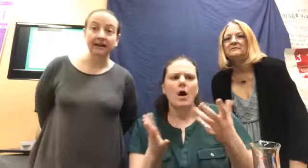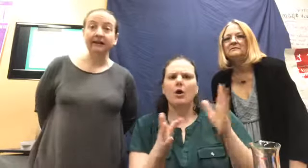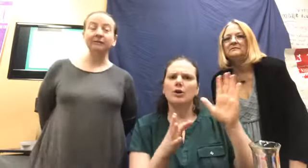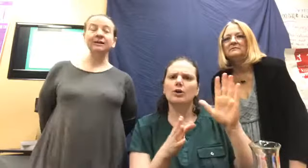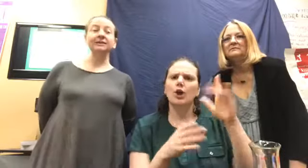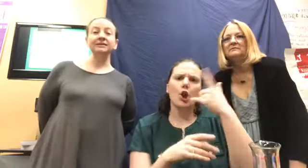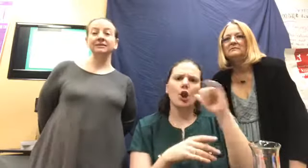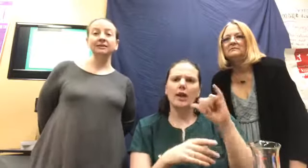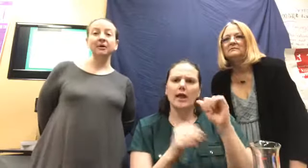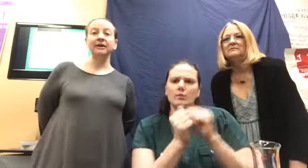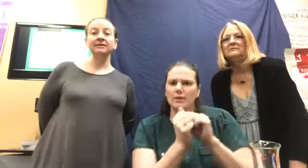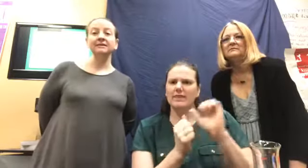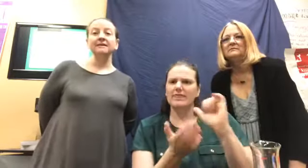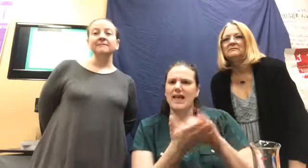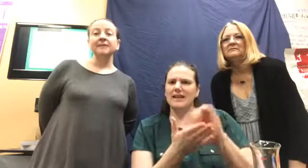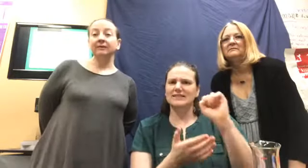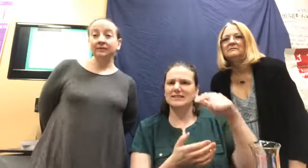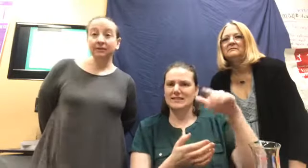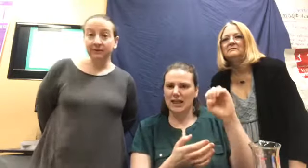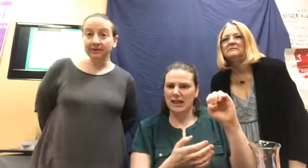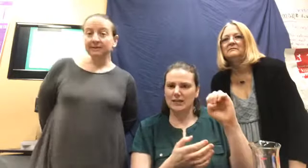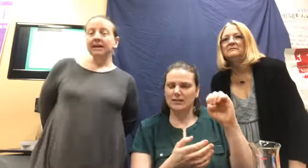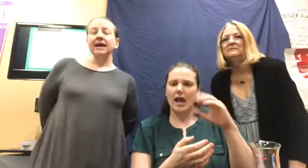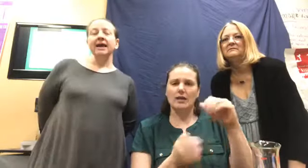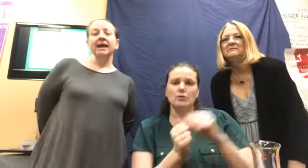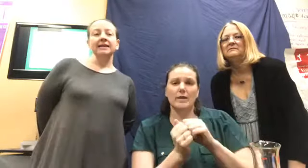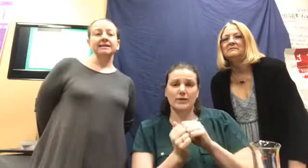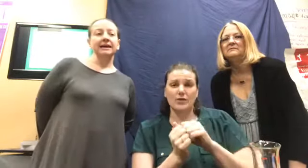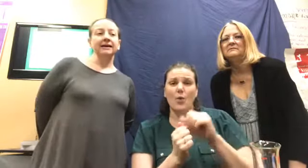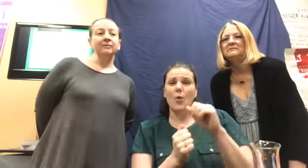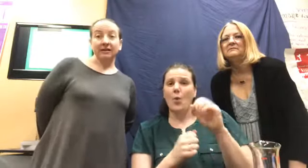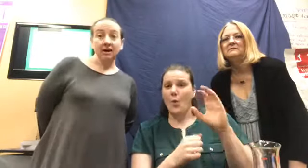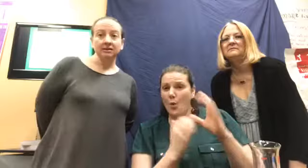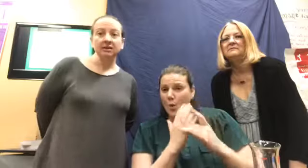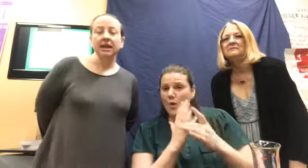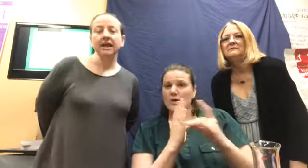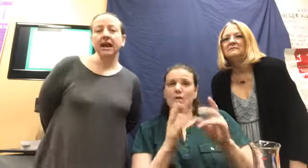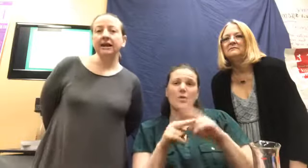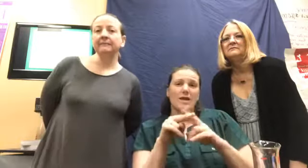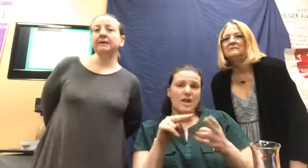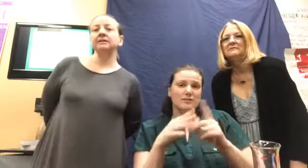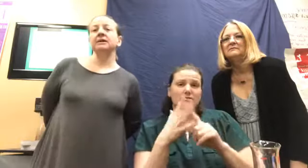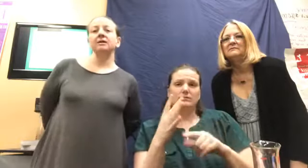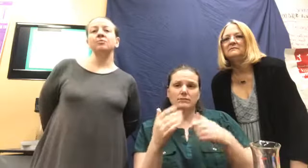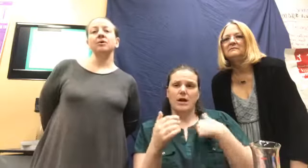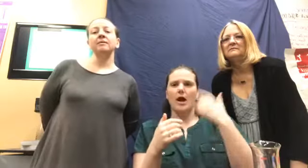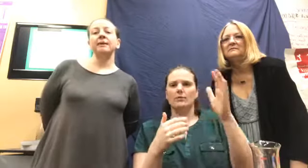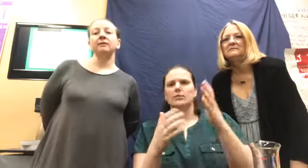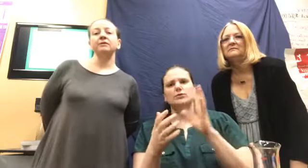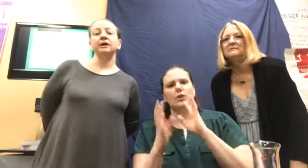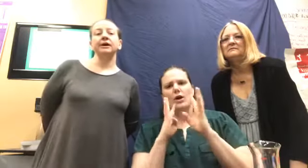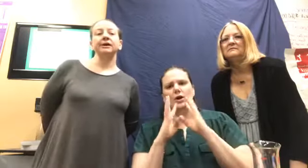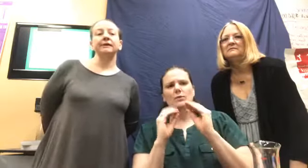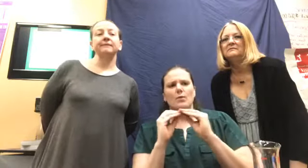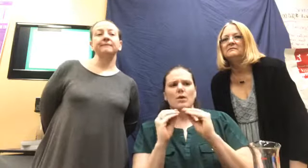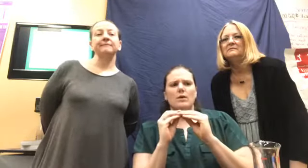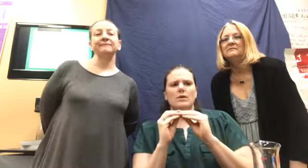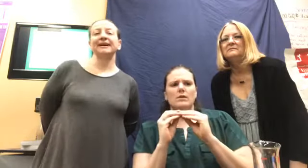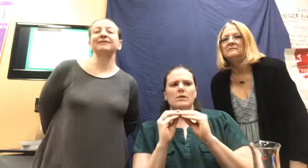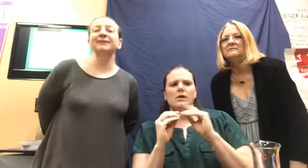like with the sleek products and with the oils and, uh, weight loss. And I'm going to talk more about, uh, kind of what